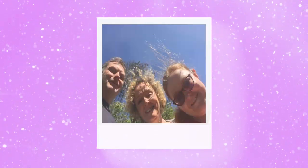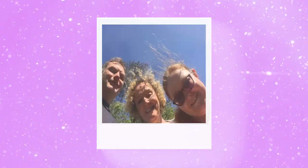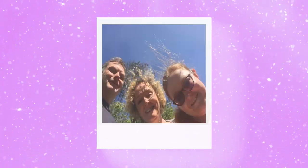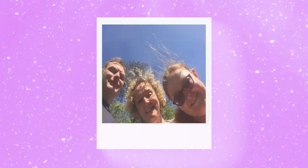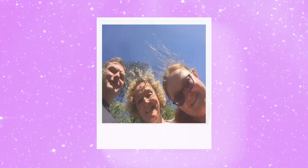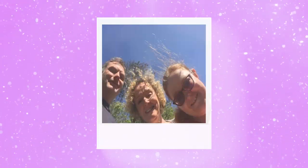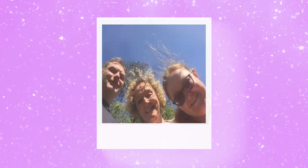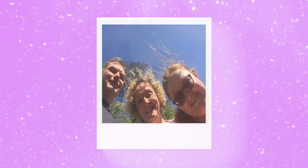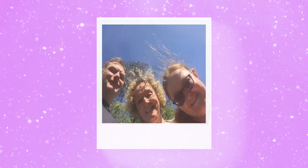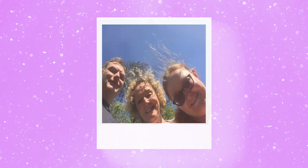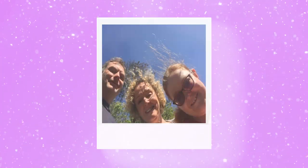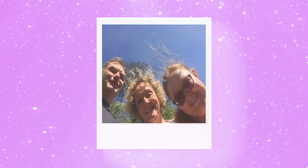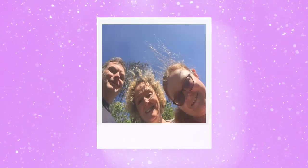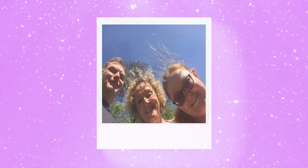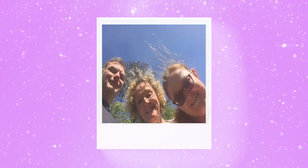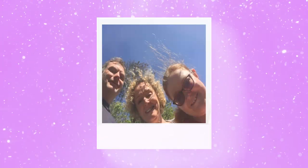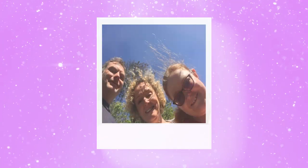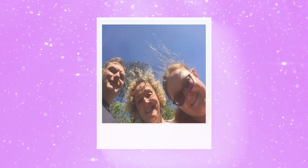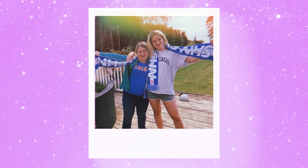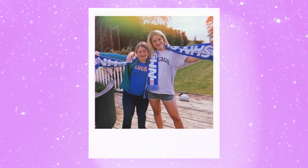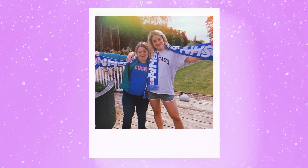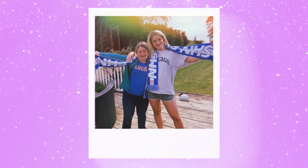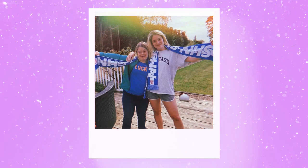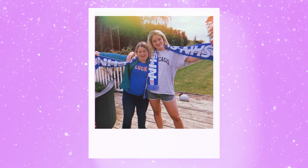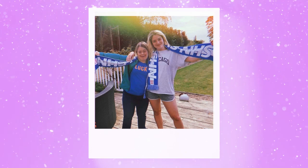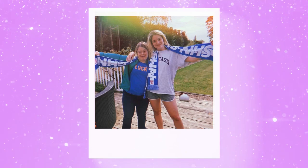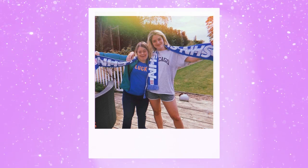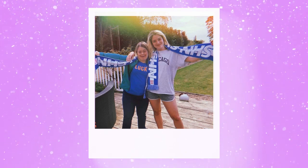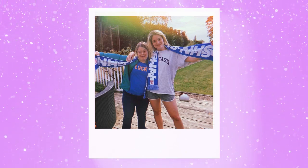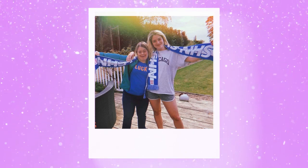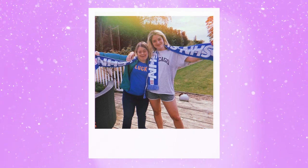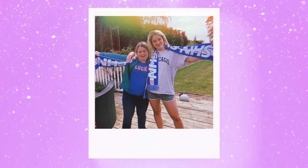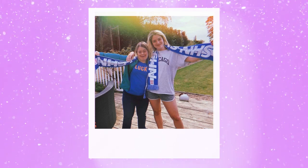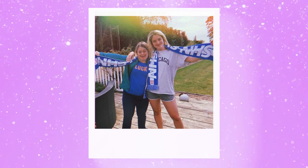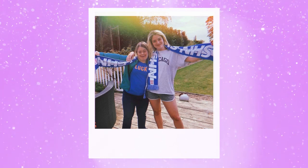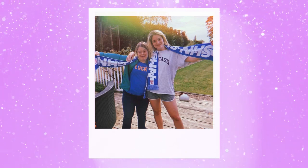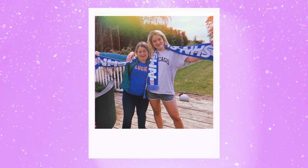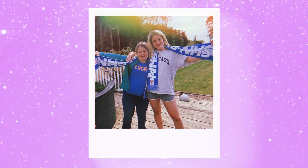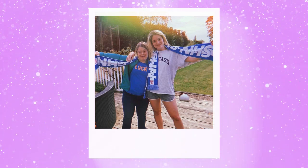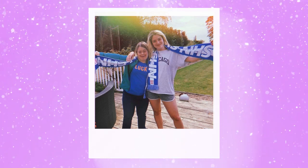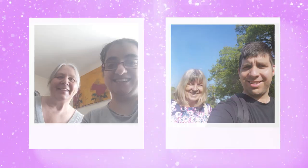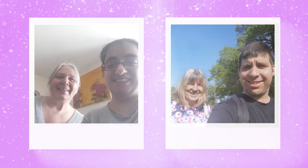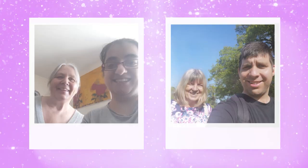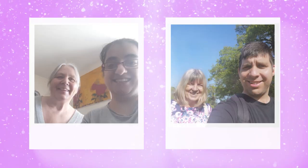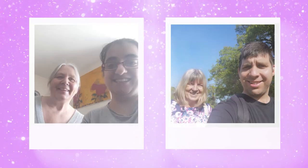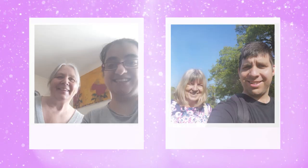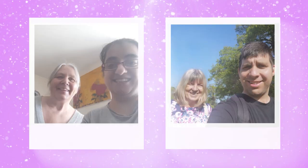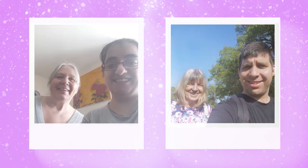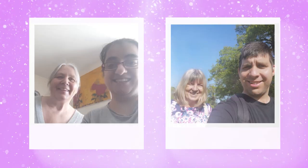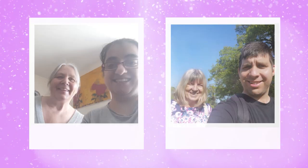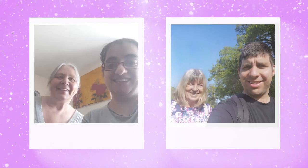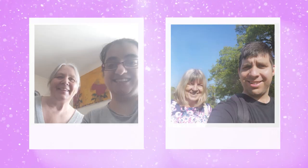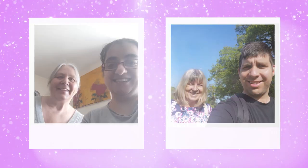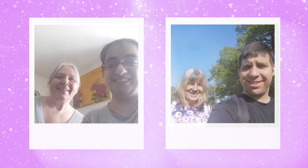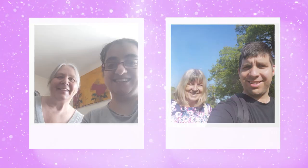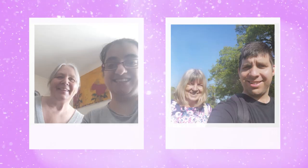You raise me up, to more than I can be. You